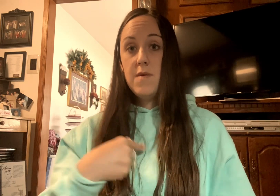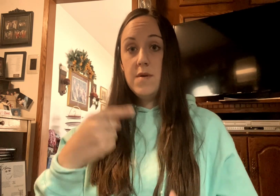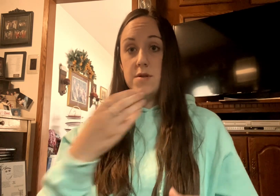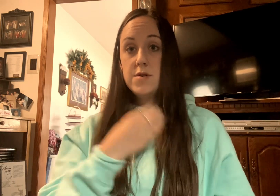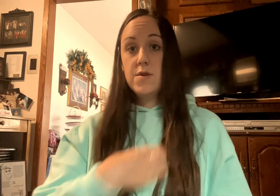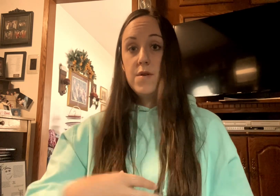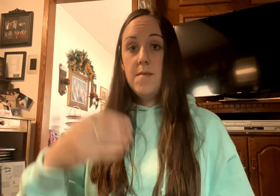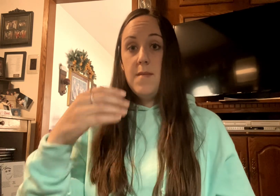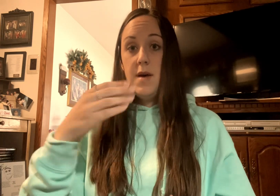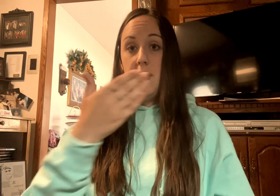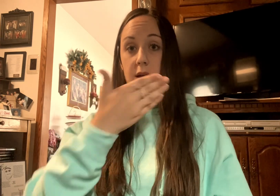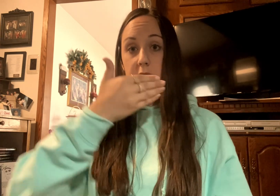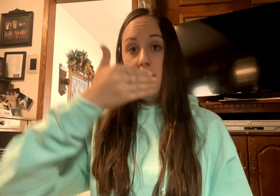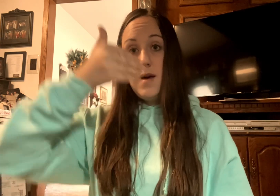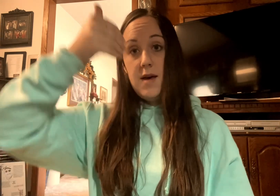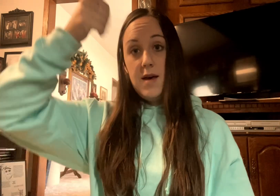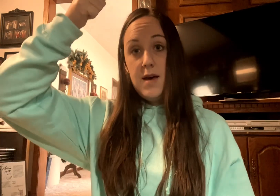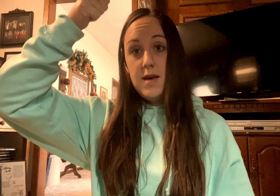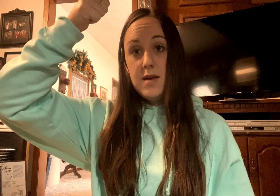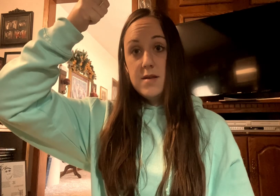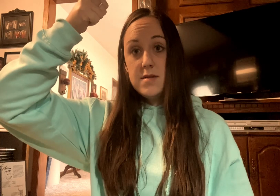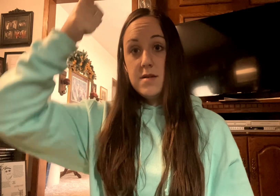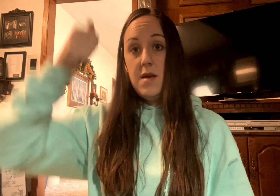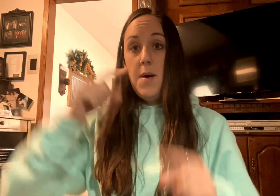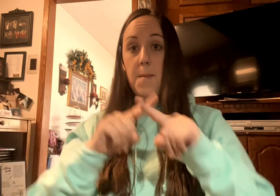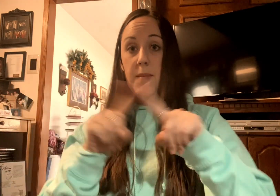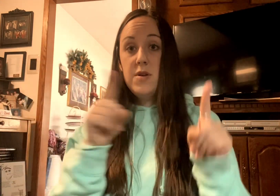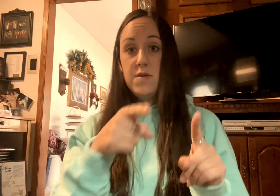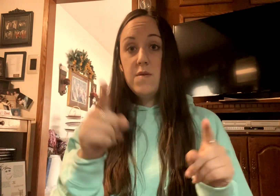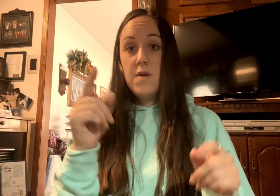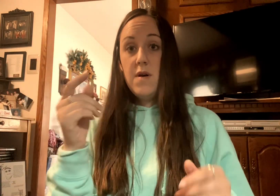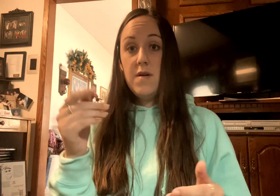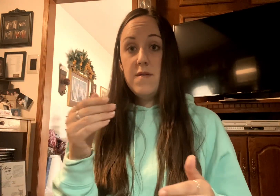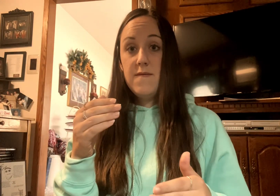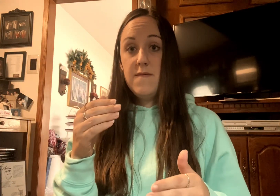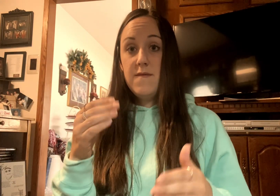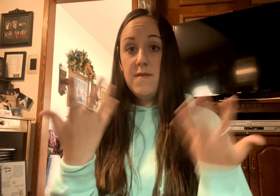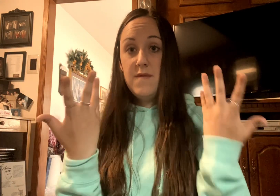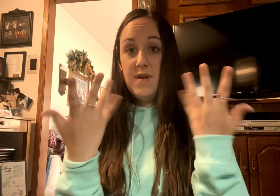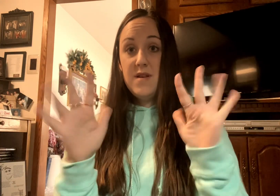wish you the best, but you already had